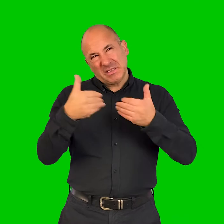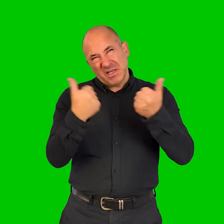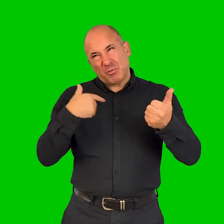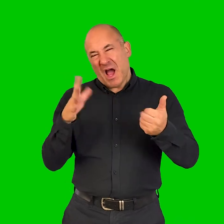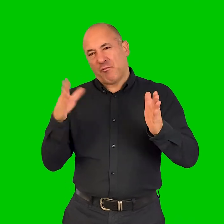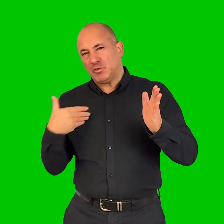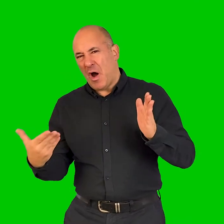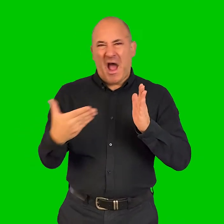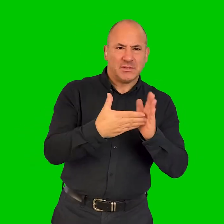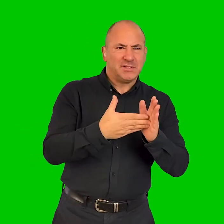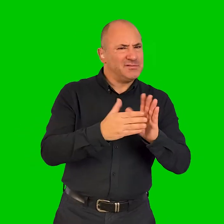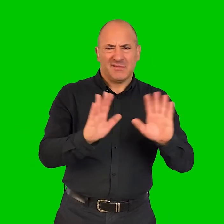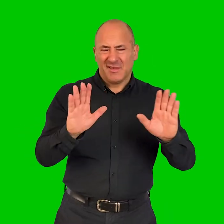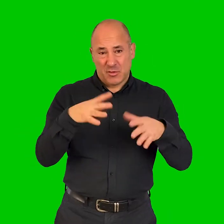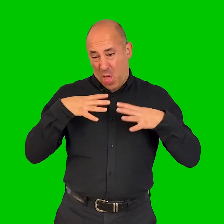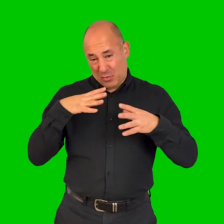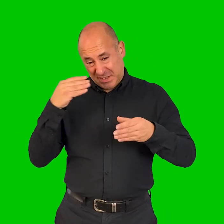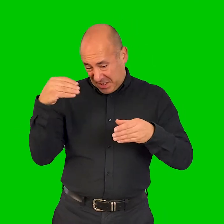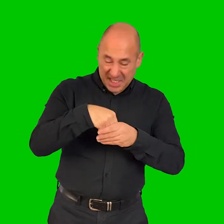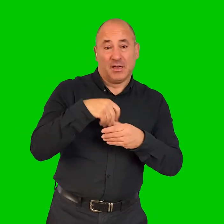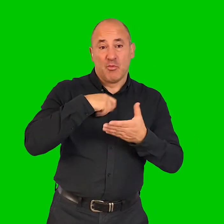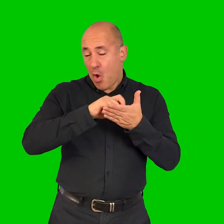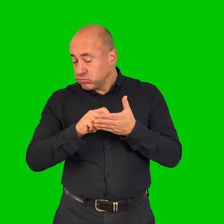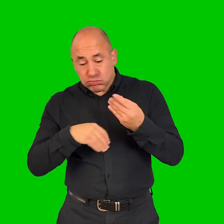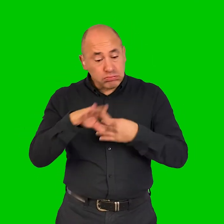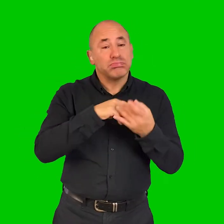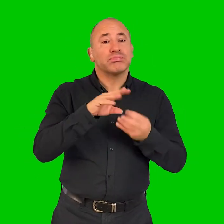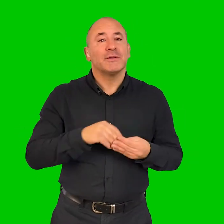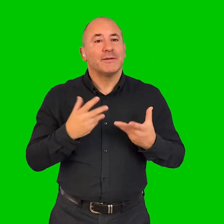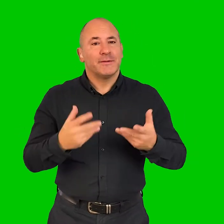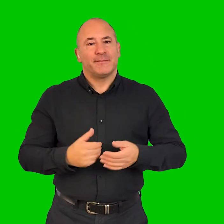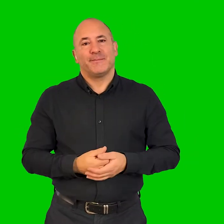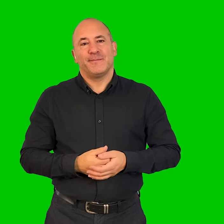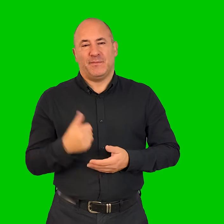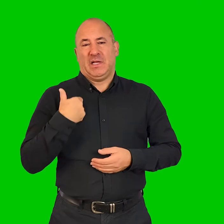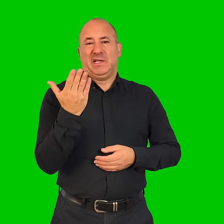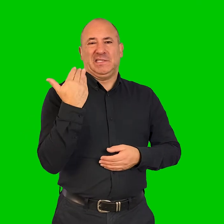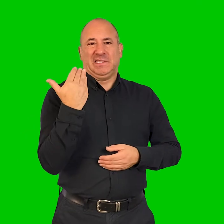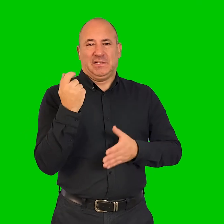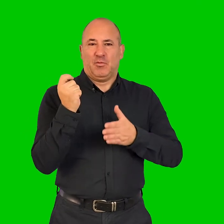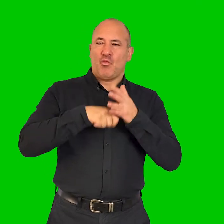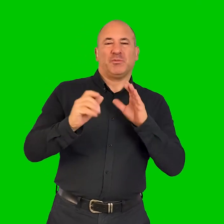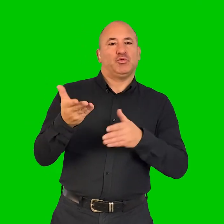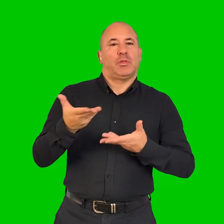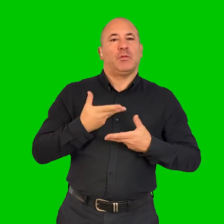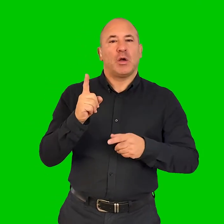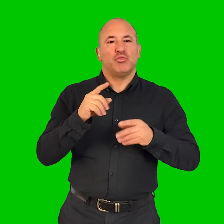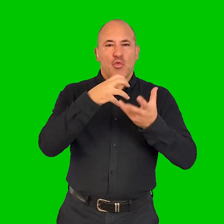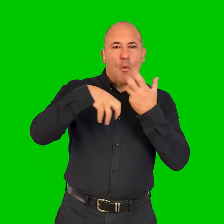consider as a separate notion, but that it was my work. My recent commission, Complexity of Skin, a short